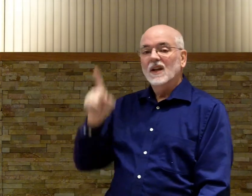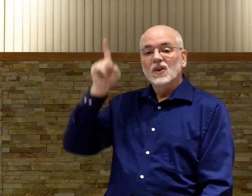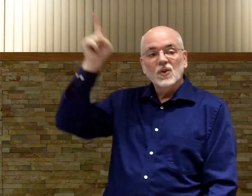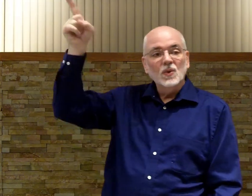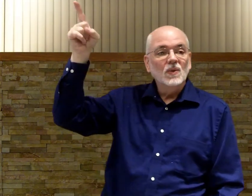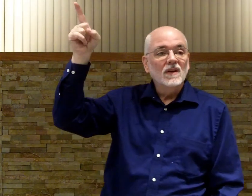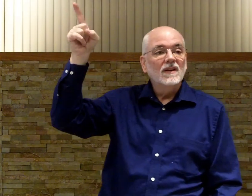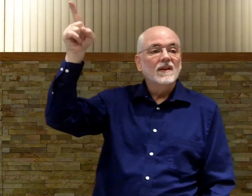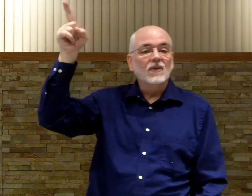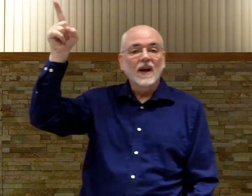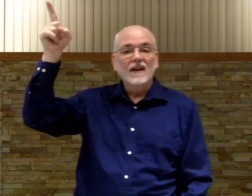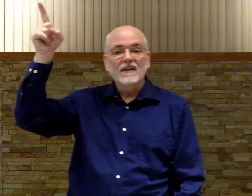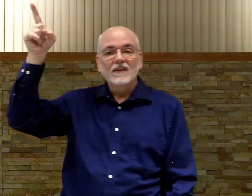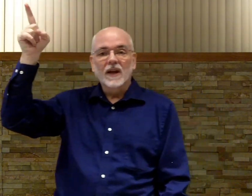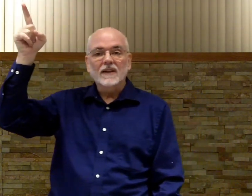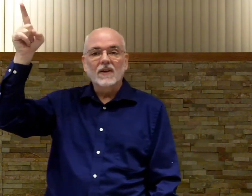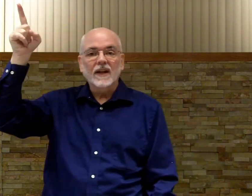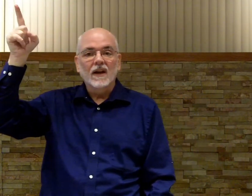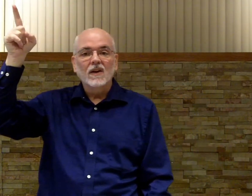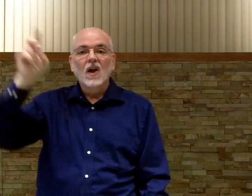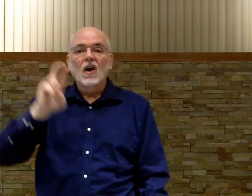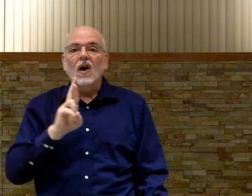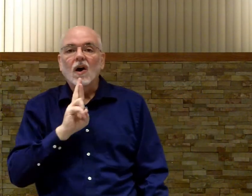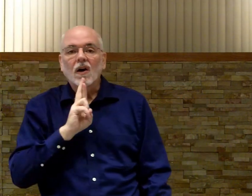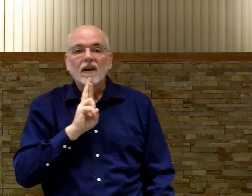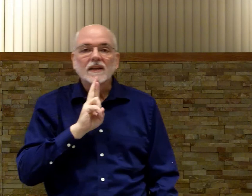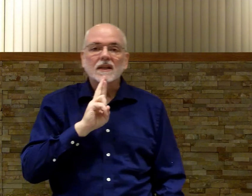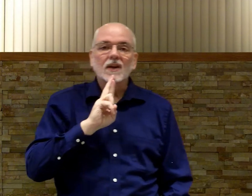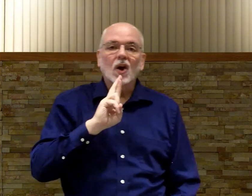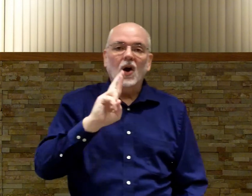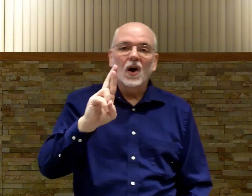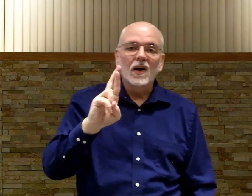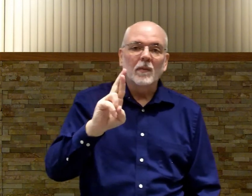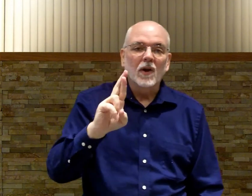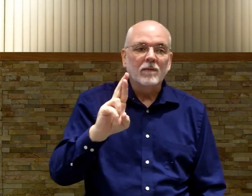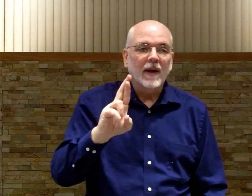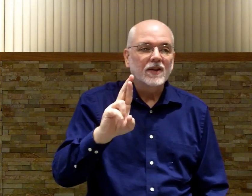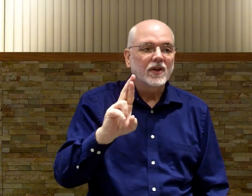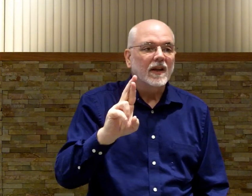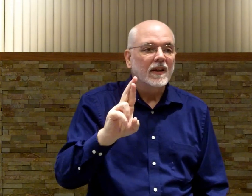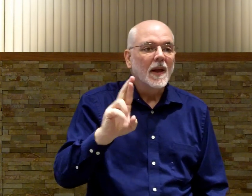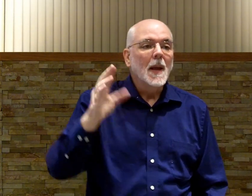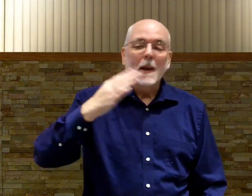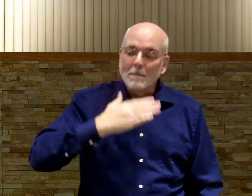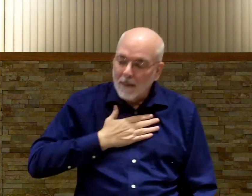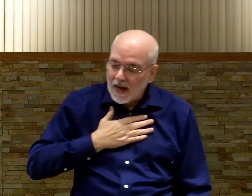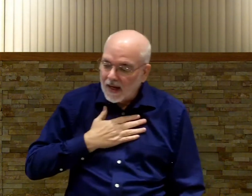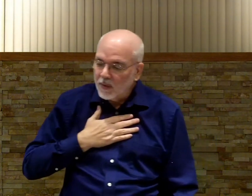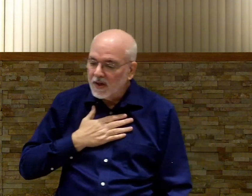You, right? We got that one down. R is the letter R coming off my chin. My, we